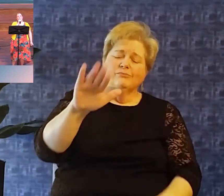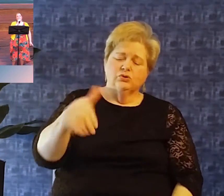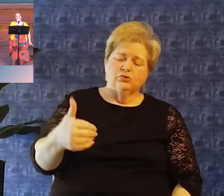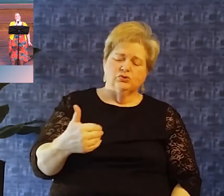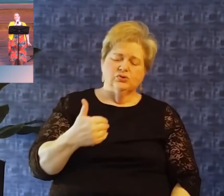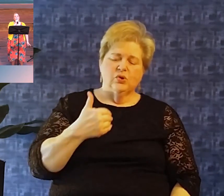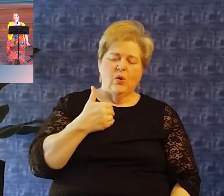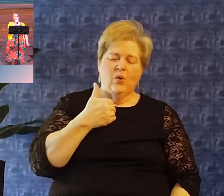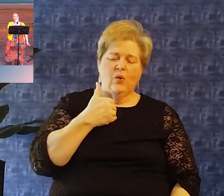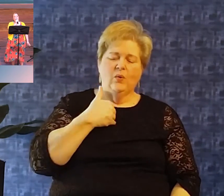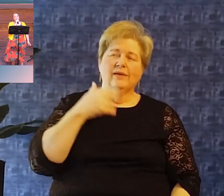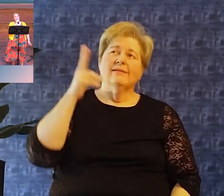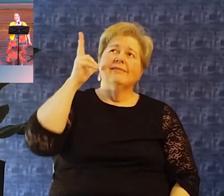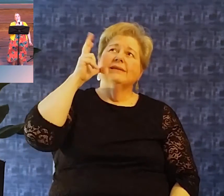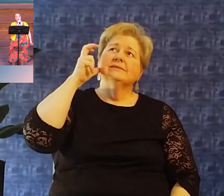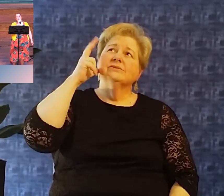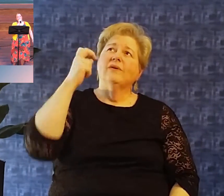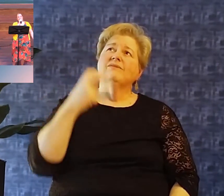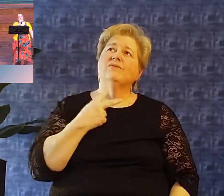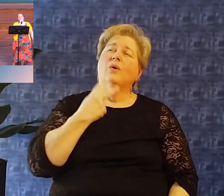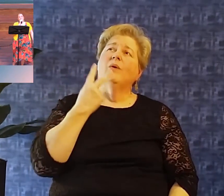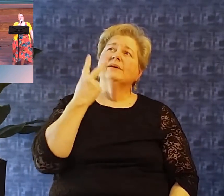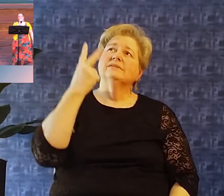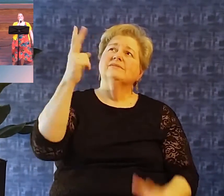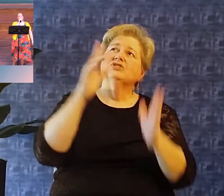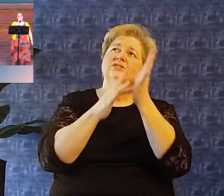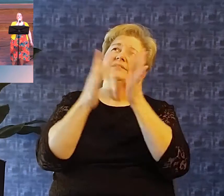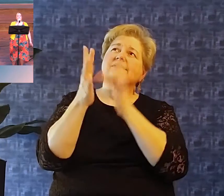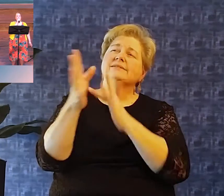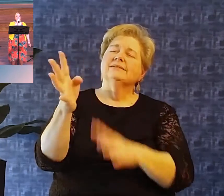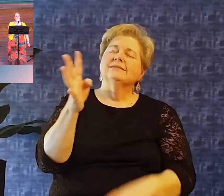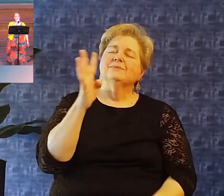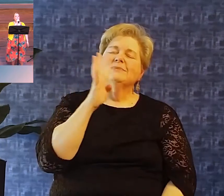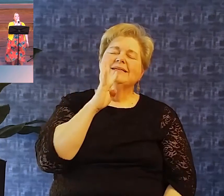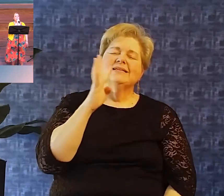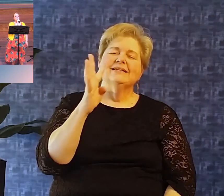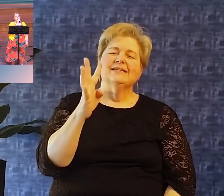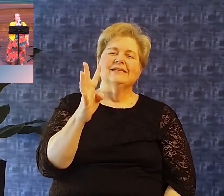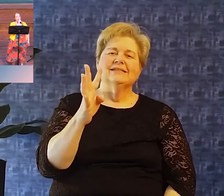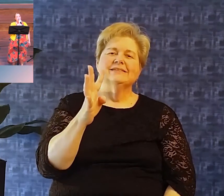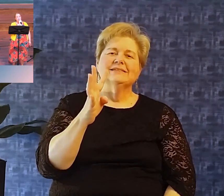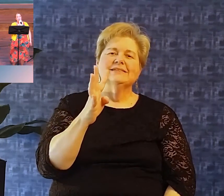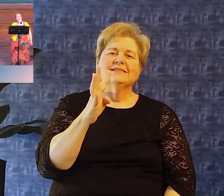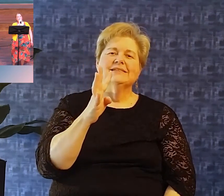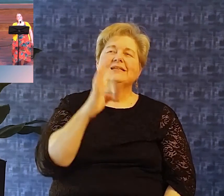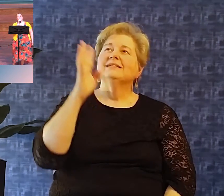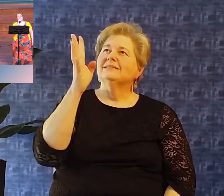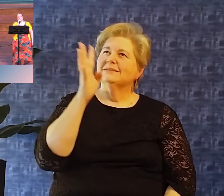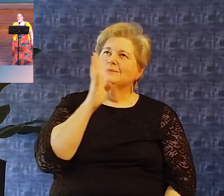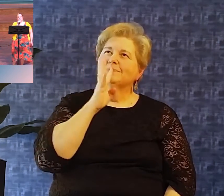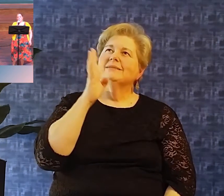out from your soul Listen as the voice of Jesus speaks Speak